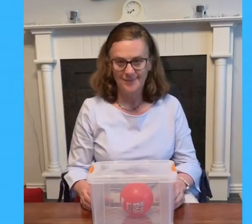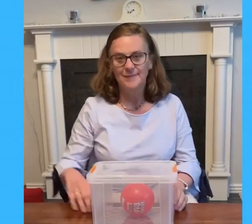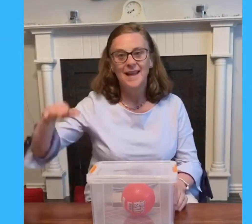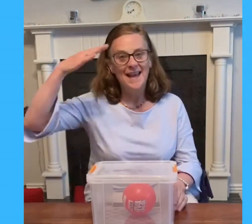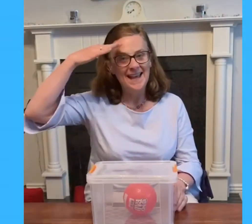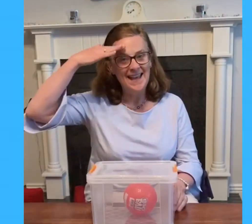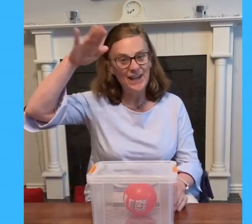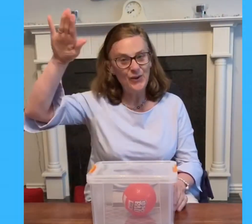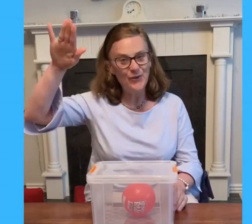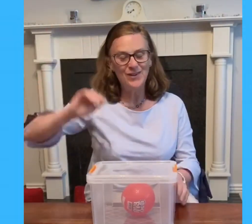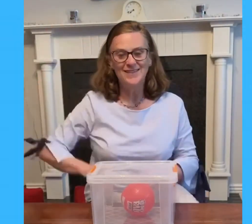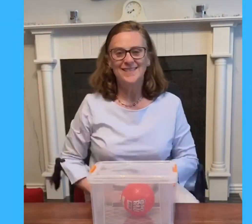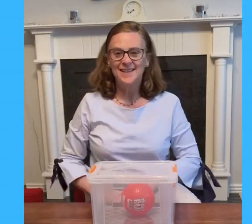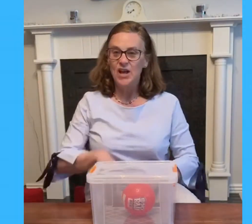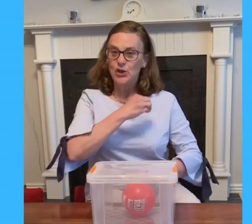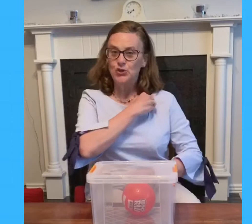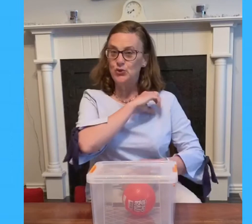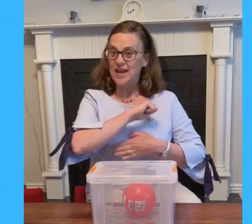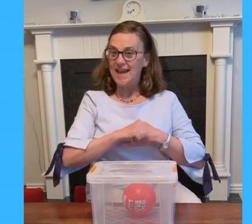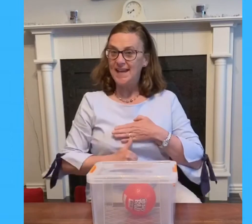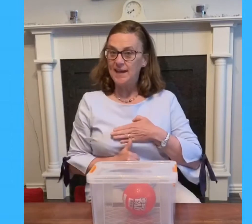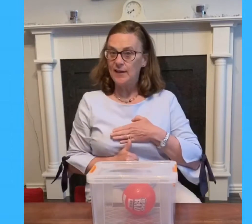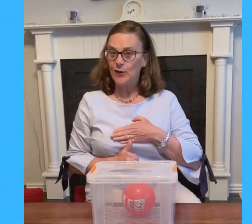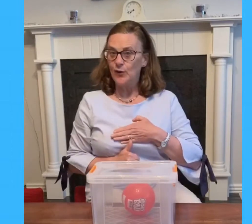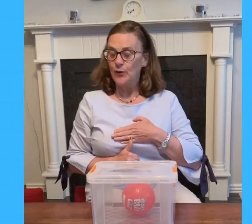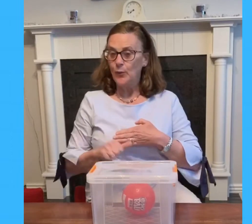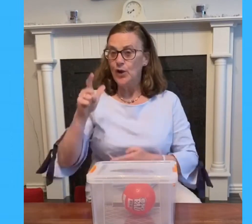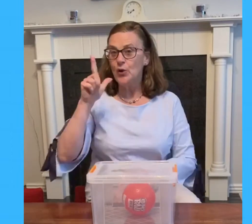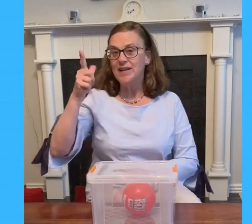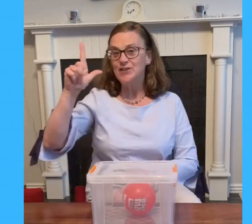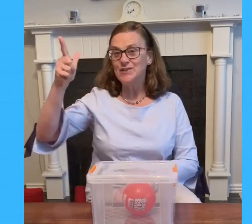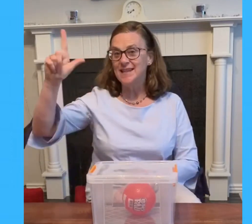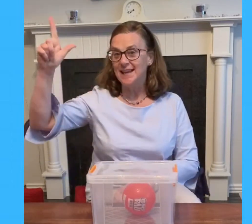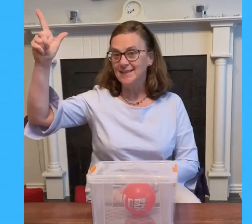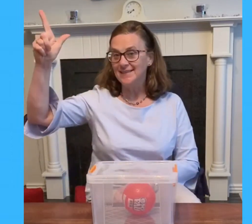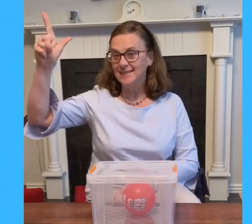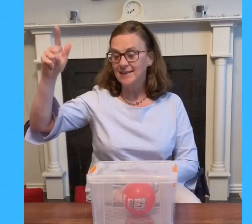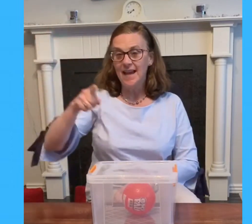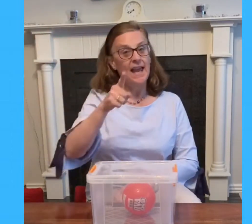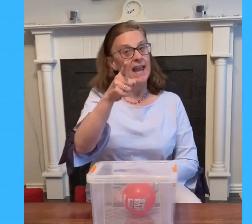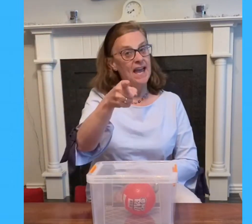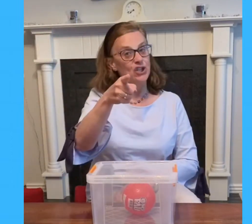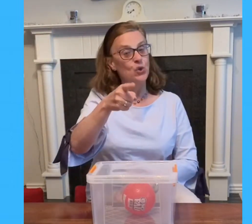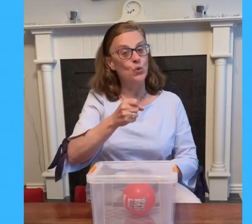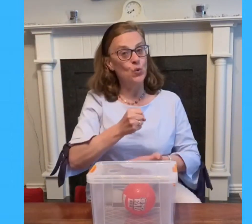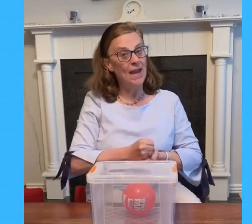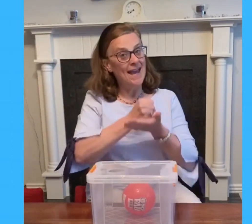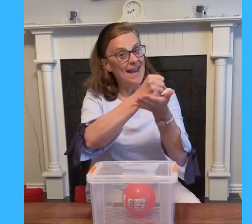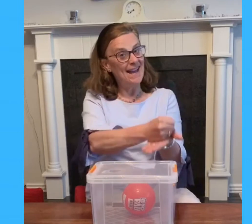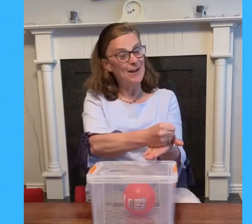hello today we're going to sing can you help